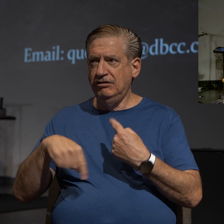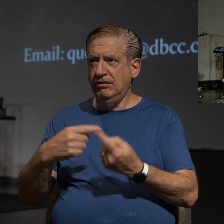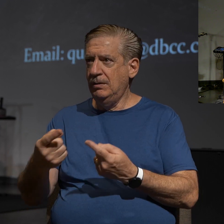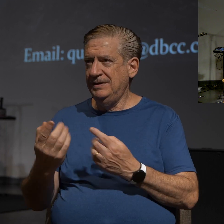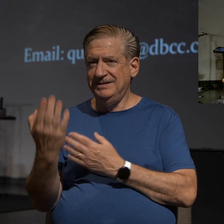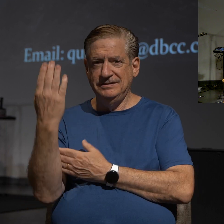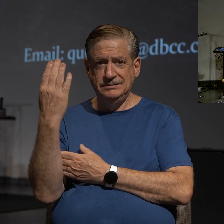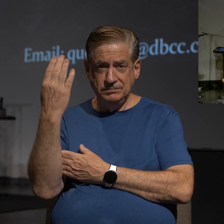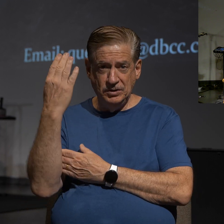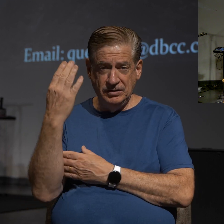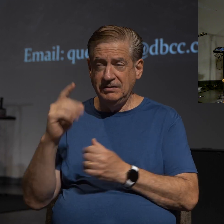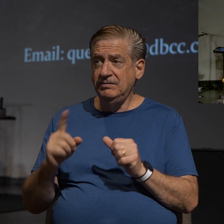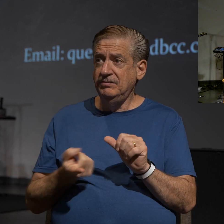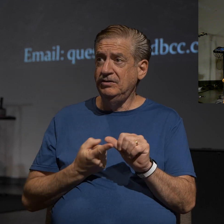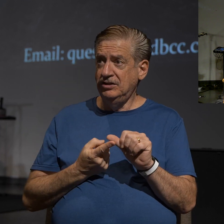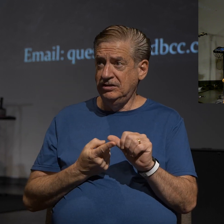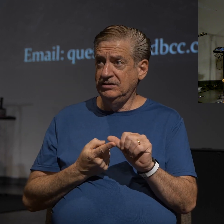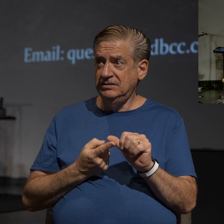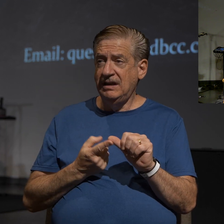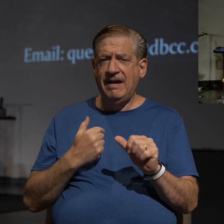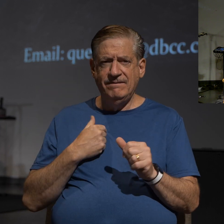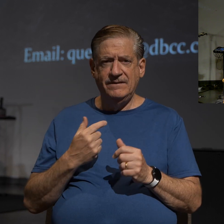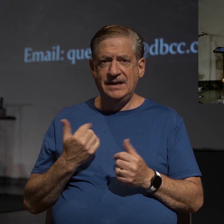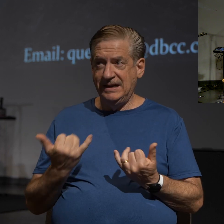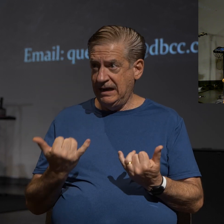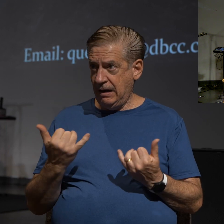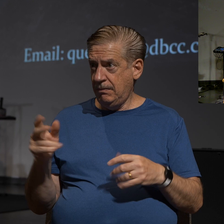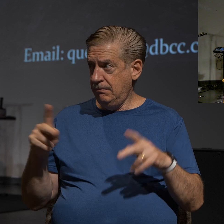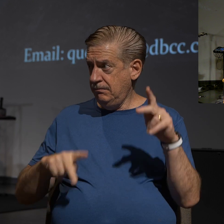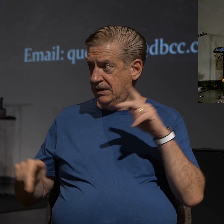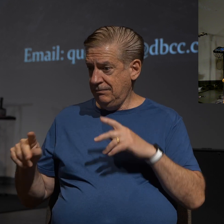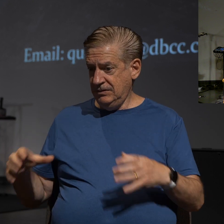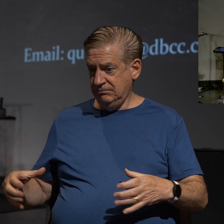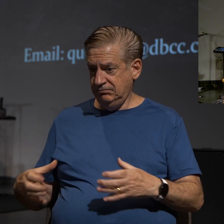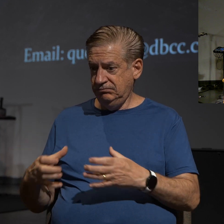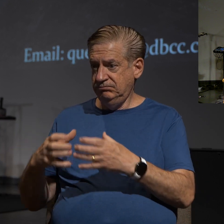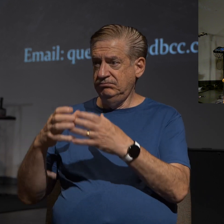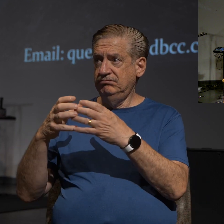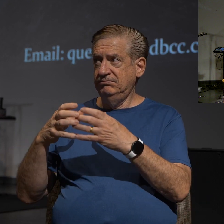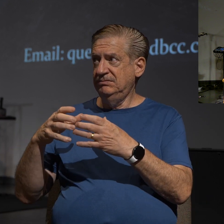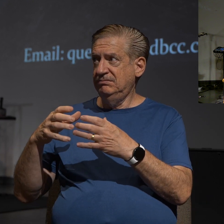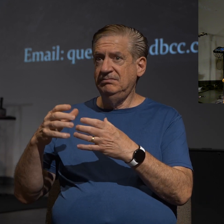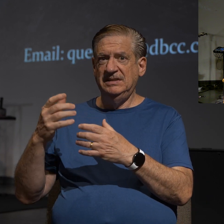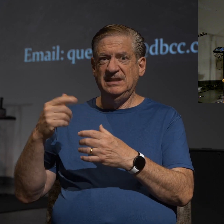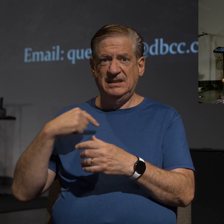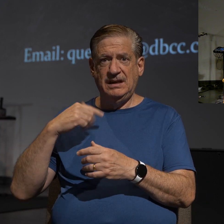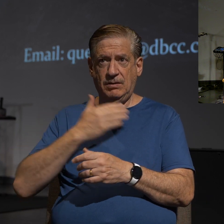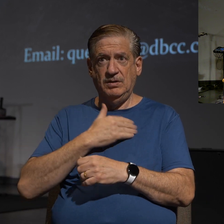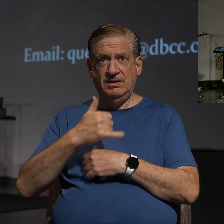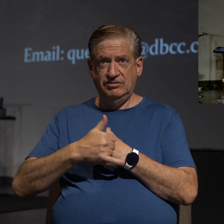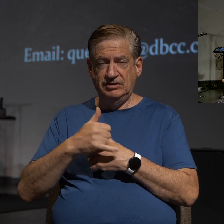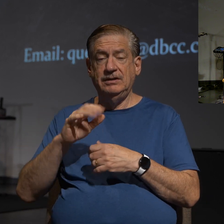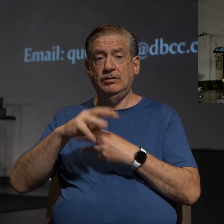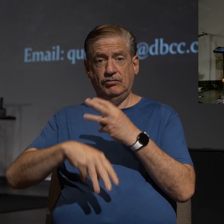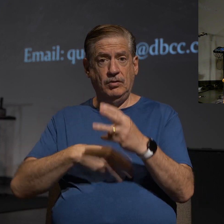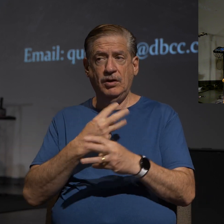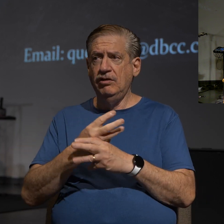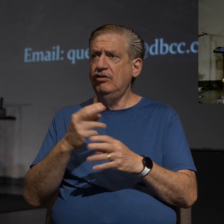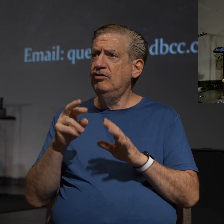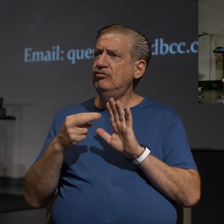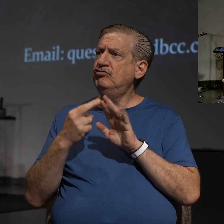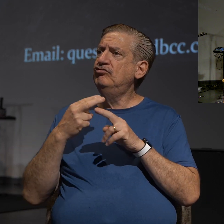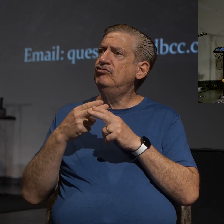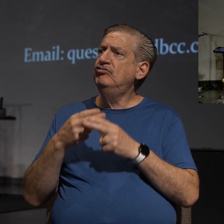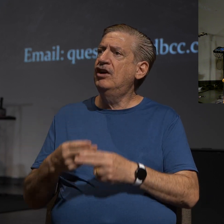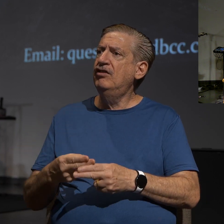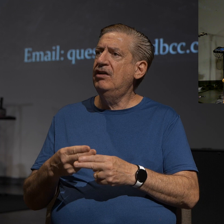First of all, there is a rising group of people in our country and even around the world that are being referred to as